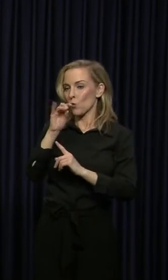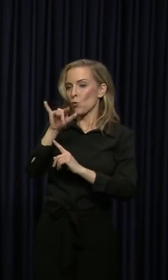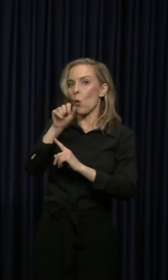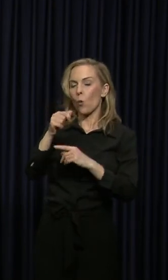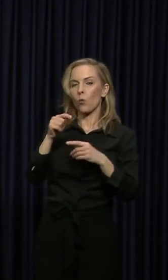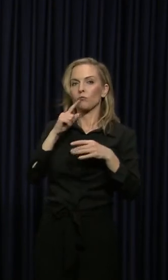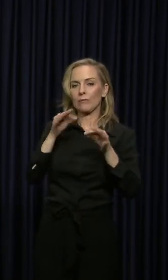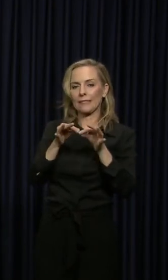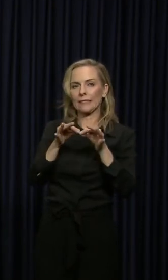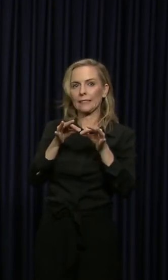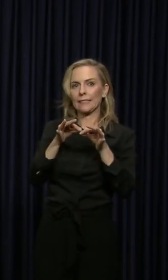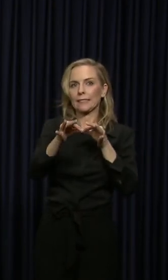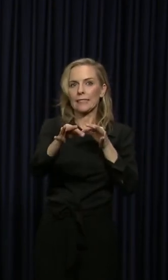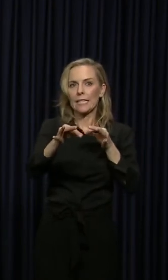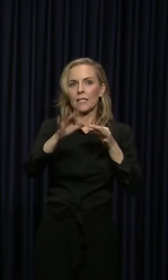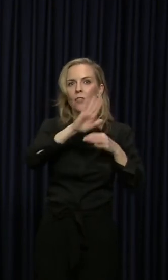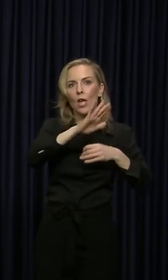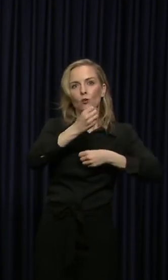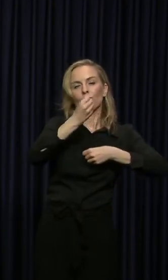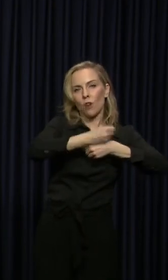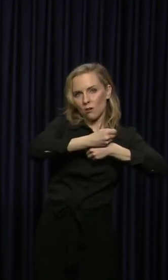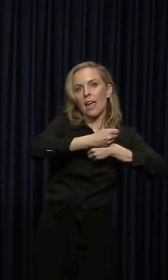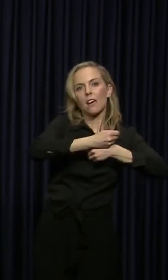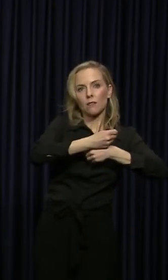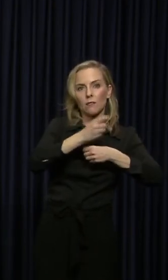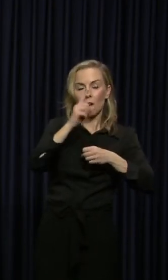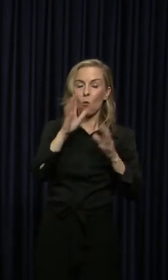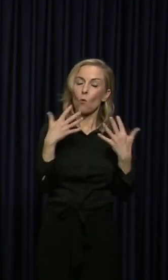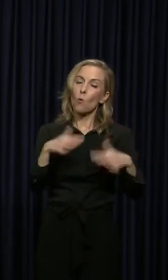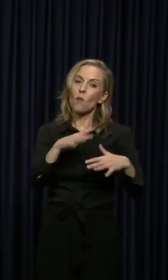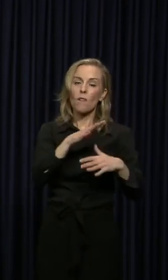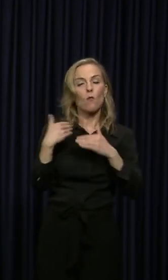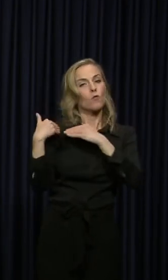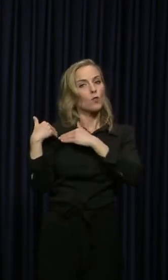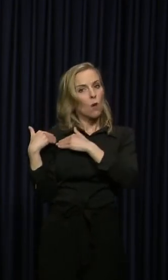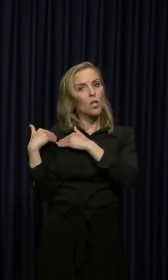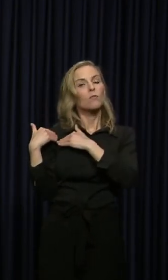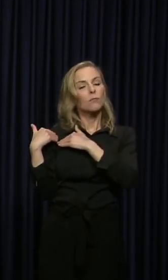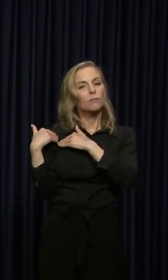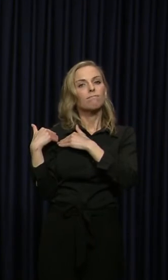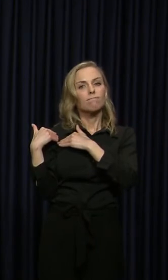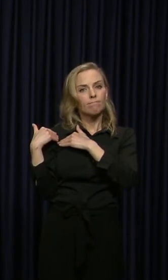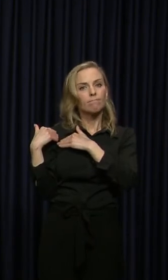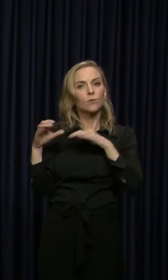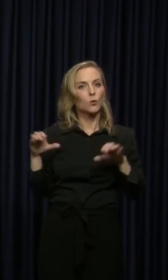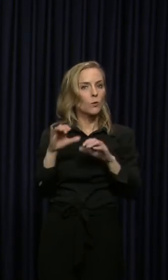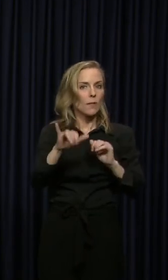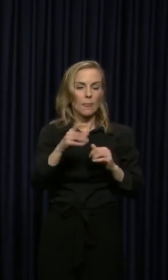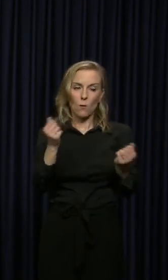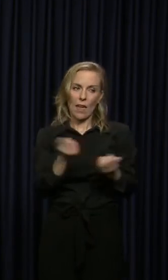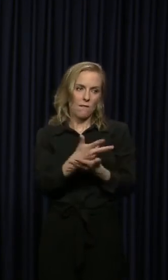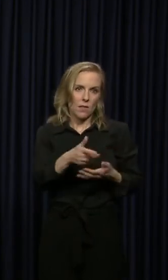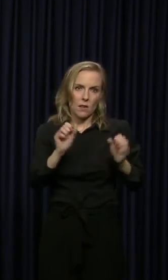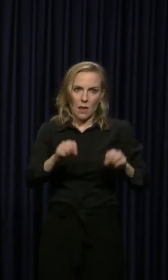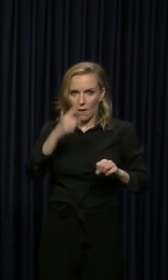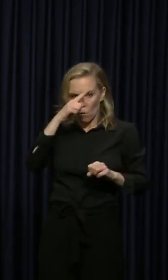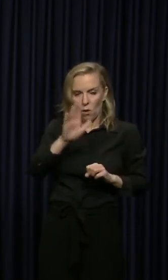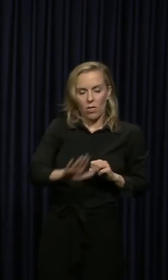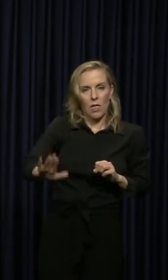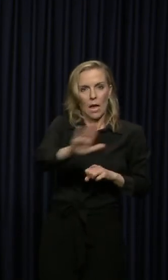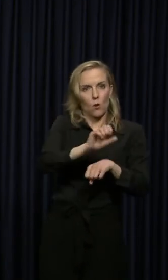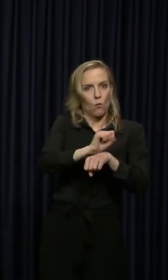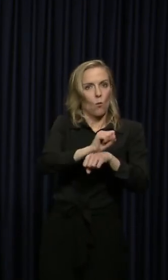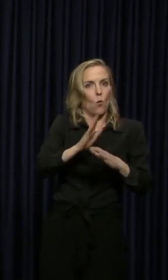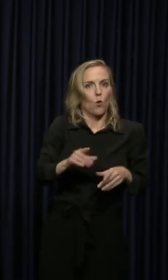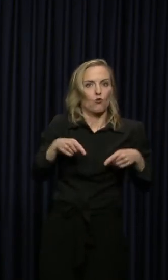They actually called me about that. I think it is a very responsible move. They're doing everything they can for their employees